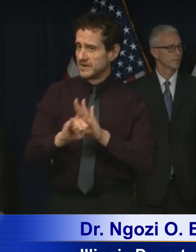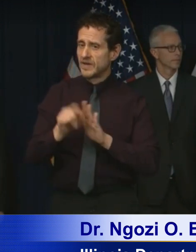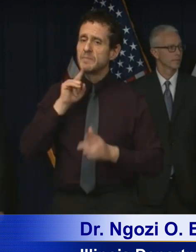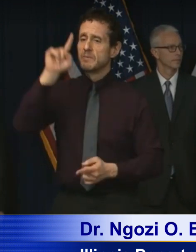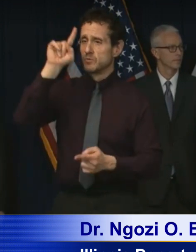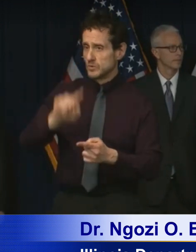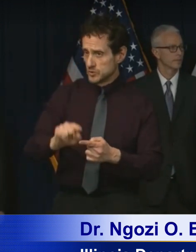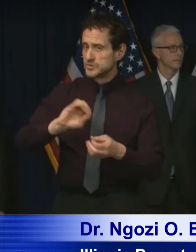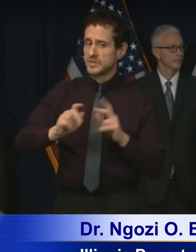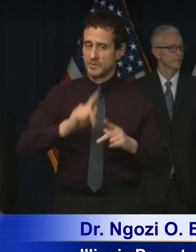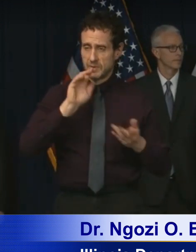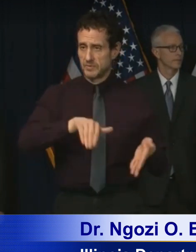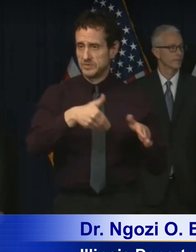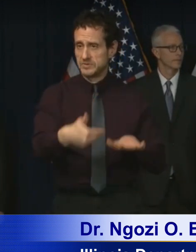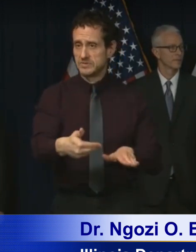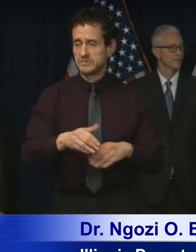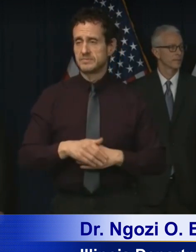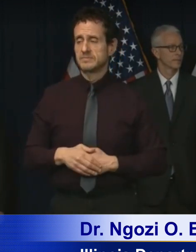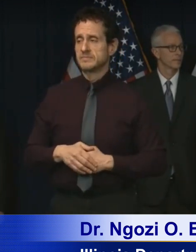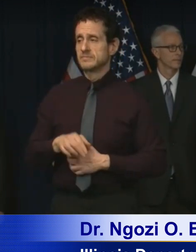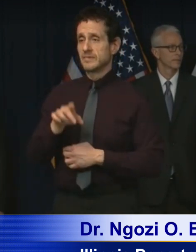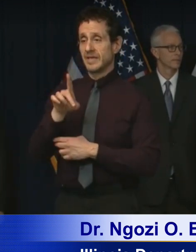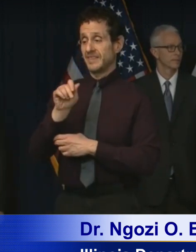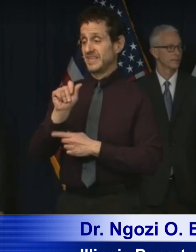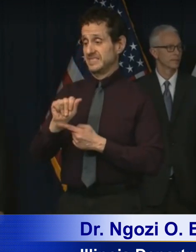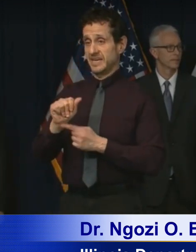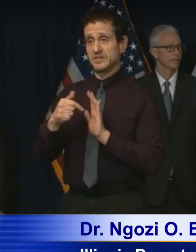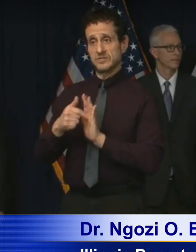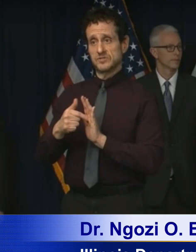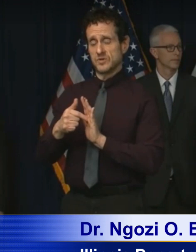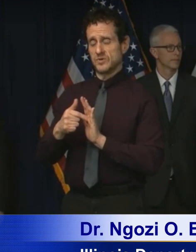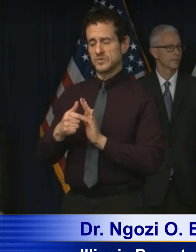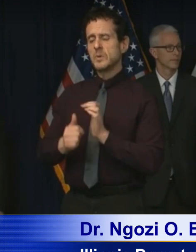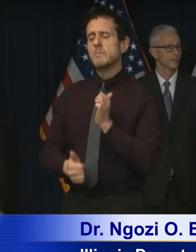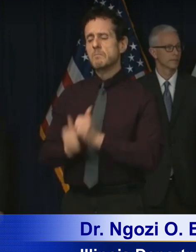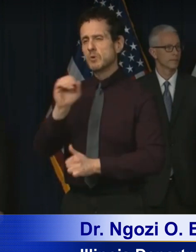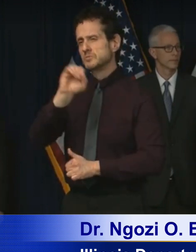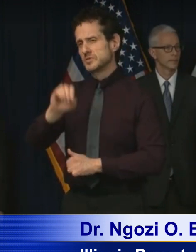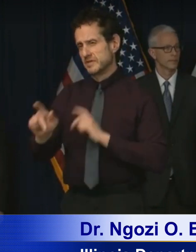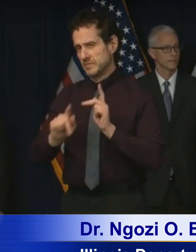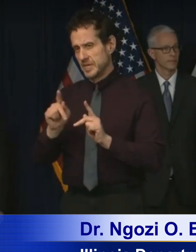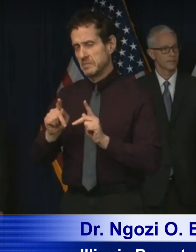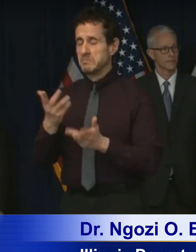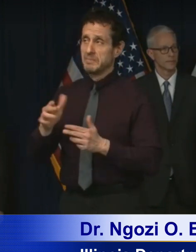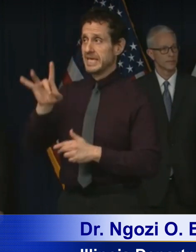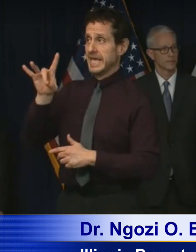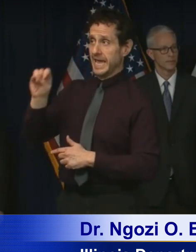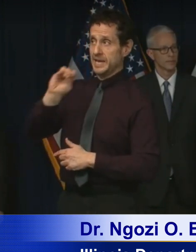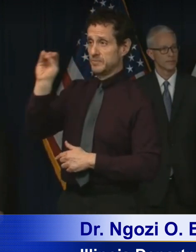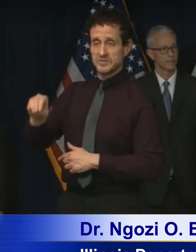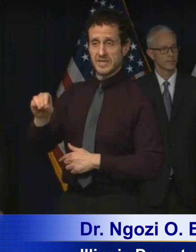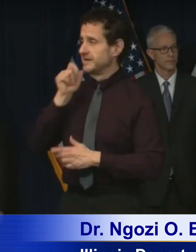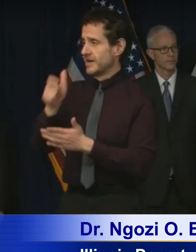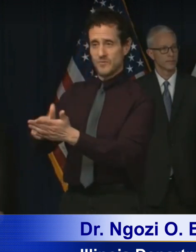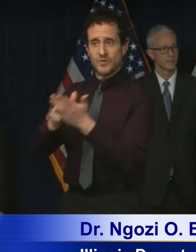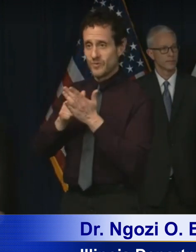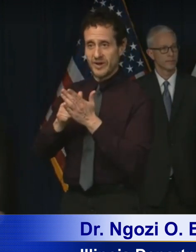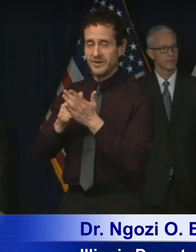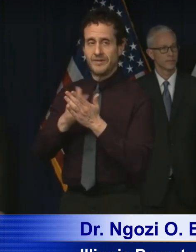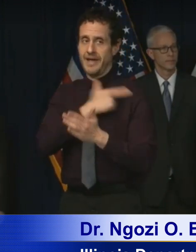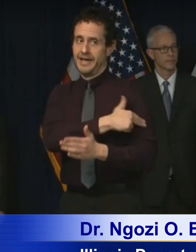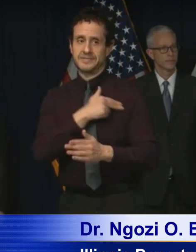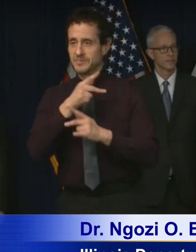Early data does show that the vast majority of people, we think up to 80%, will not need any severe or critical care.